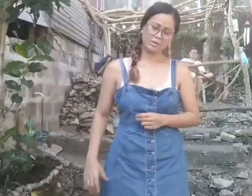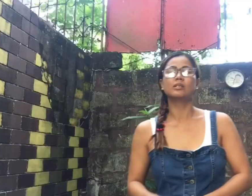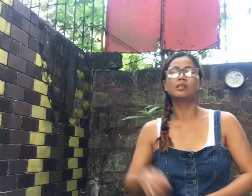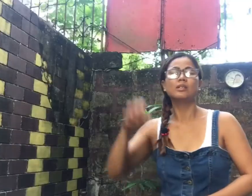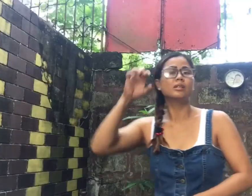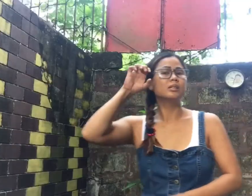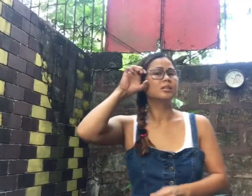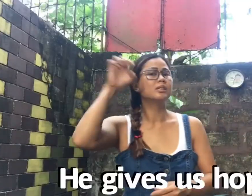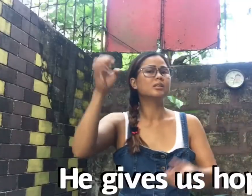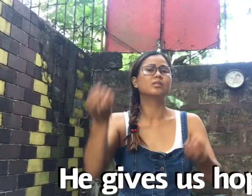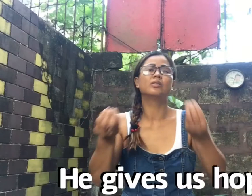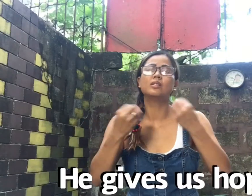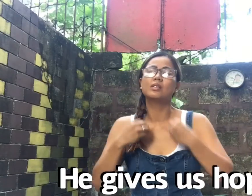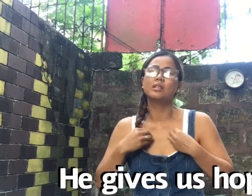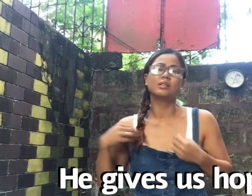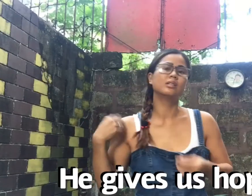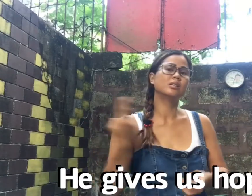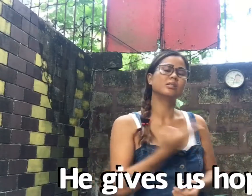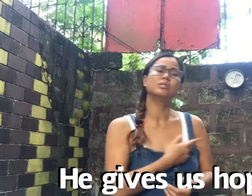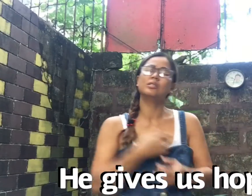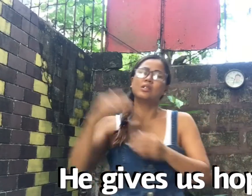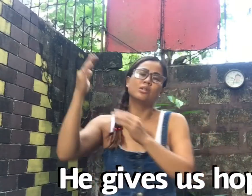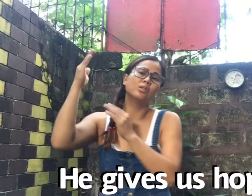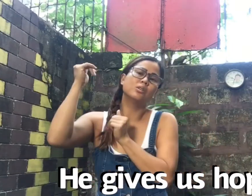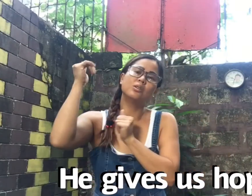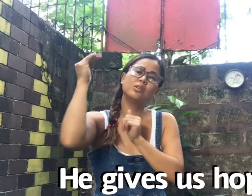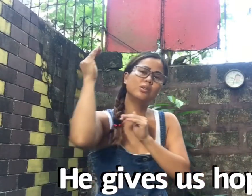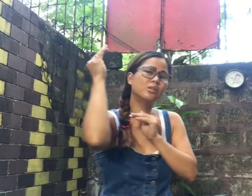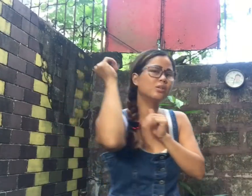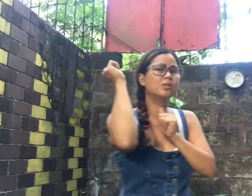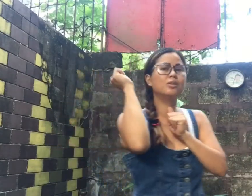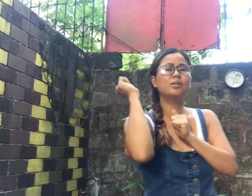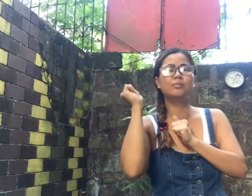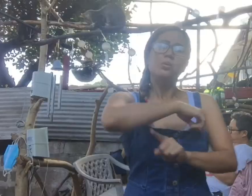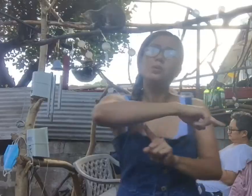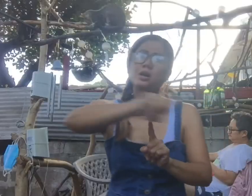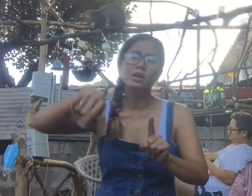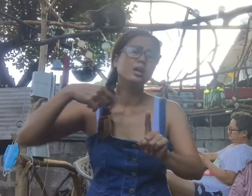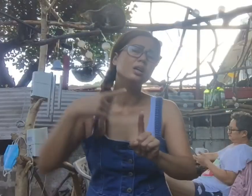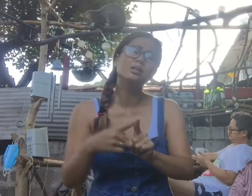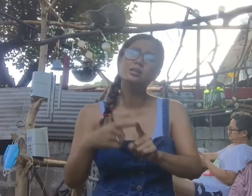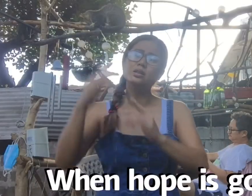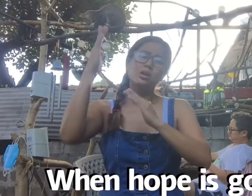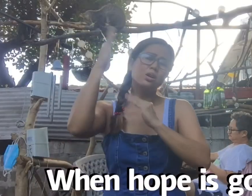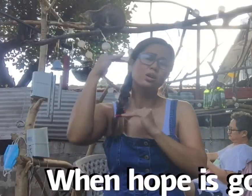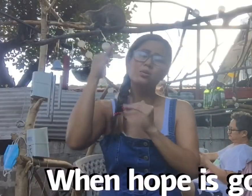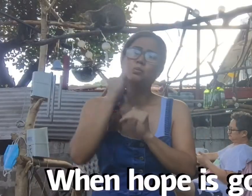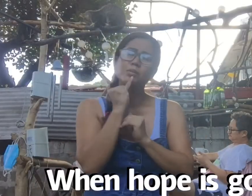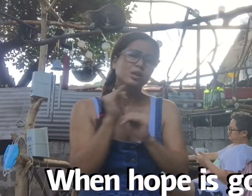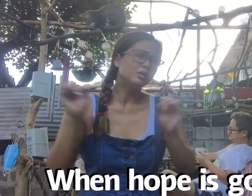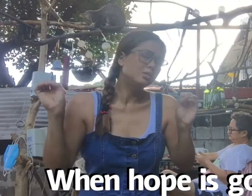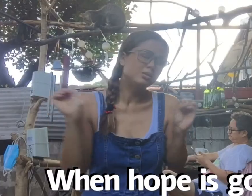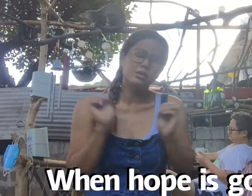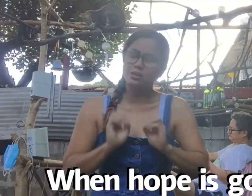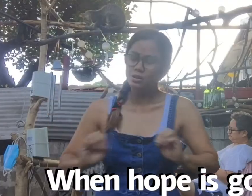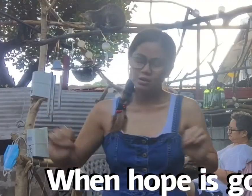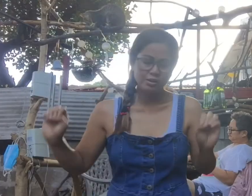He gives us hope when hope is grown